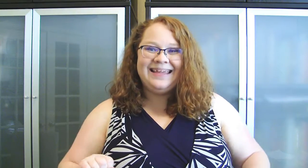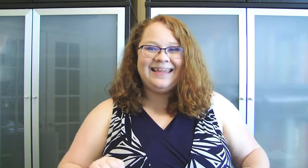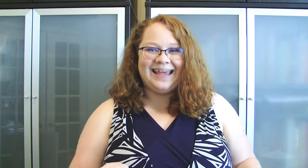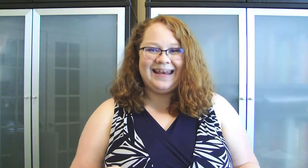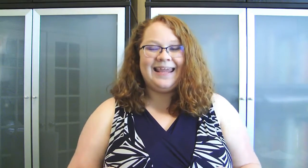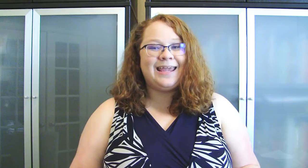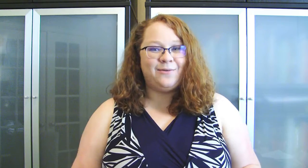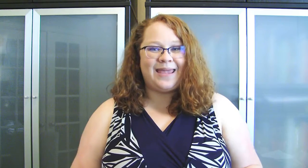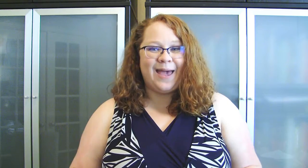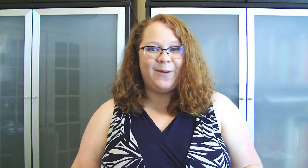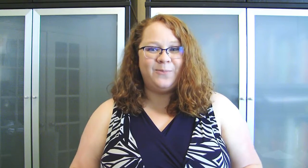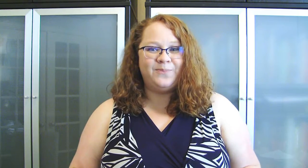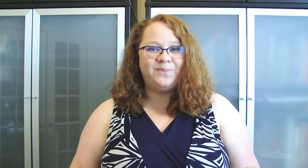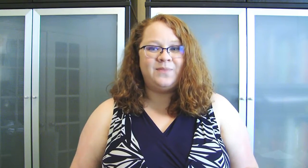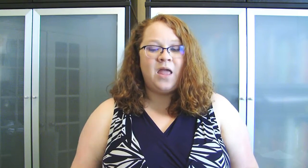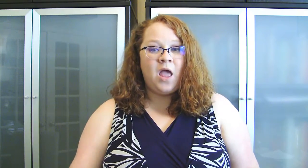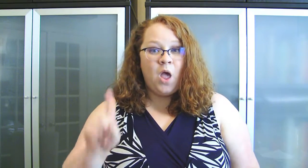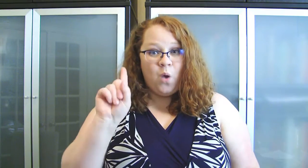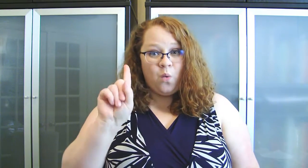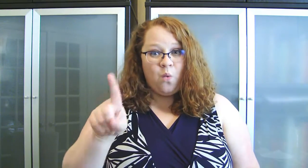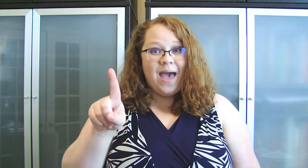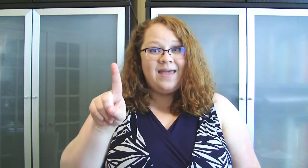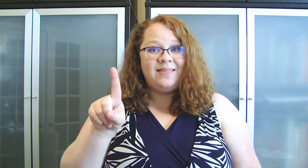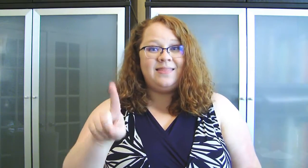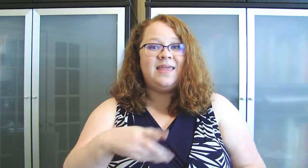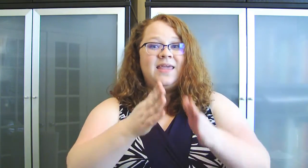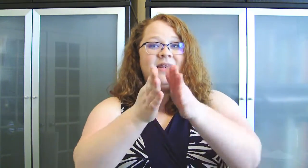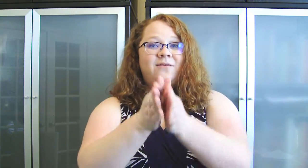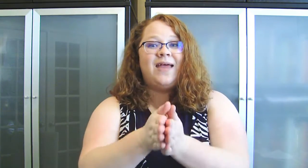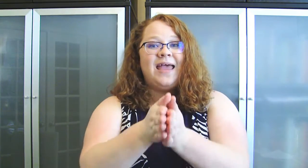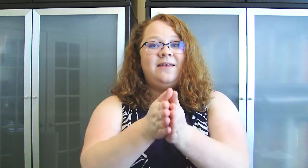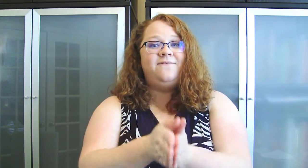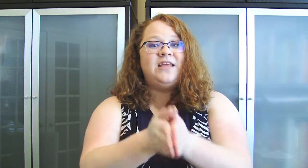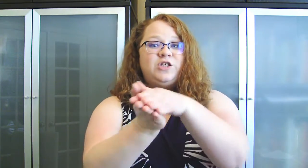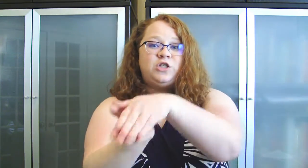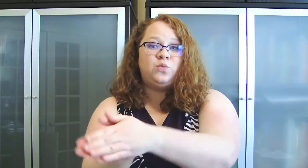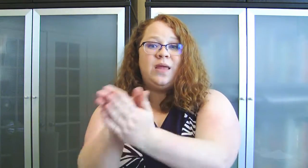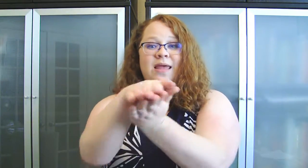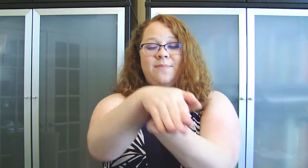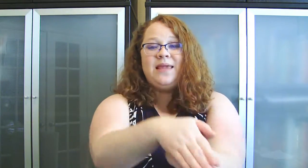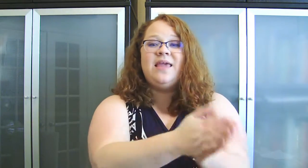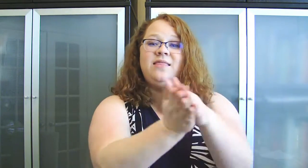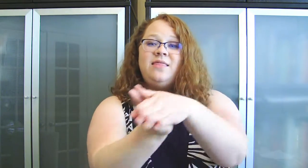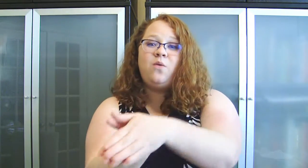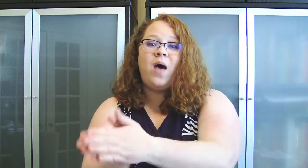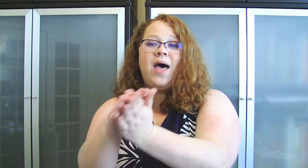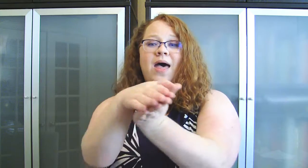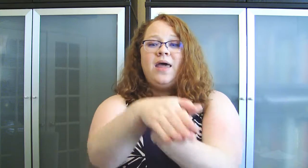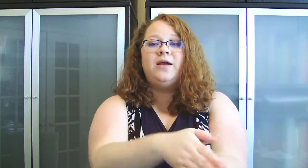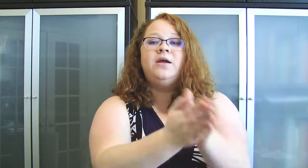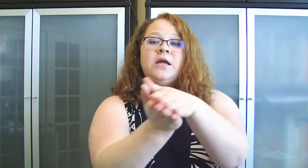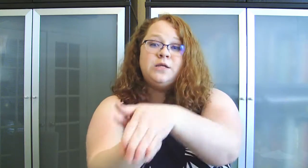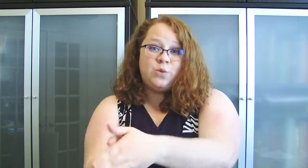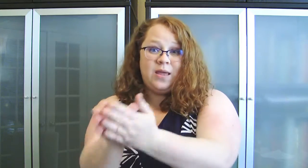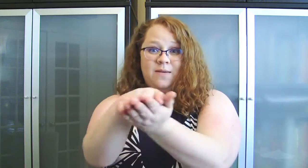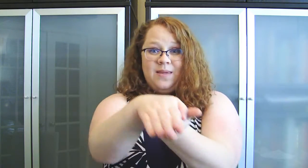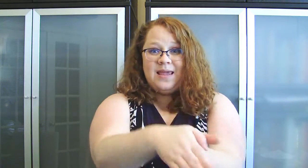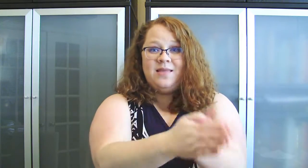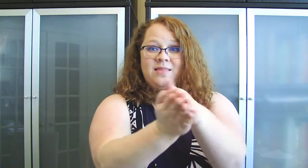Good, here we go. One little red fish swimming in the water, swimming in